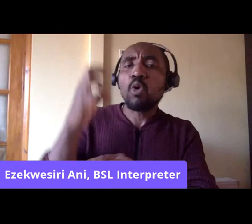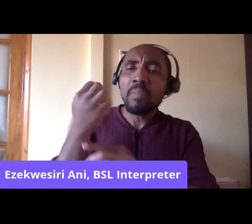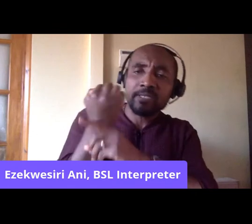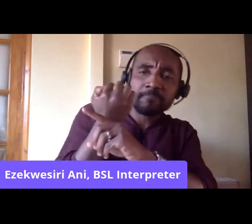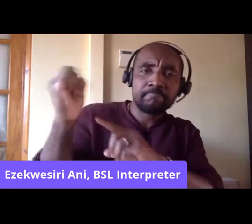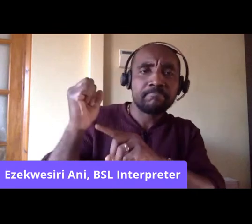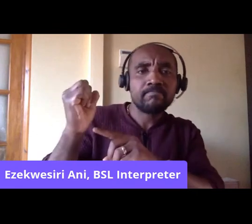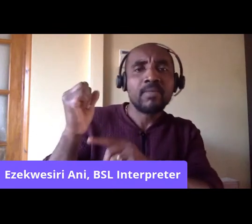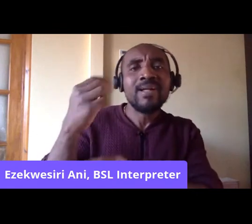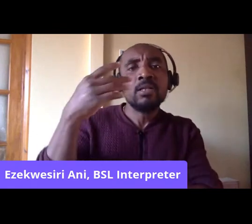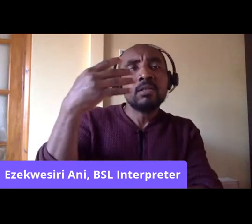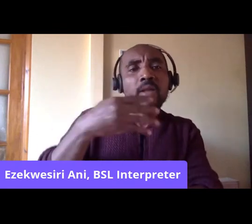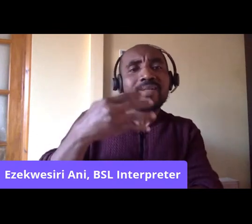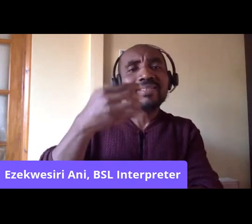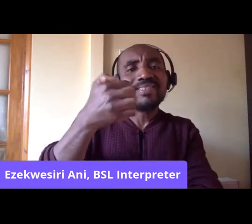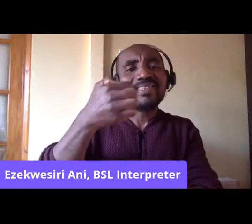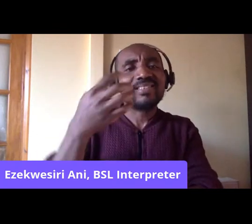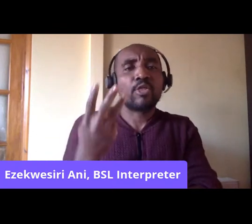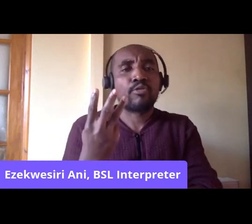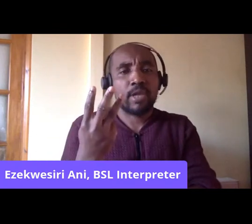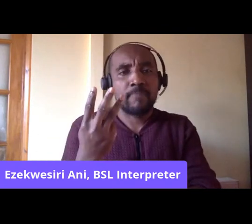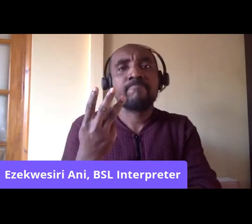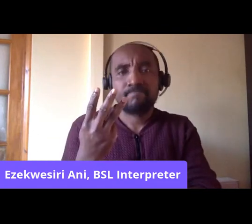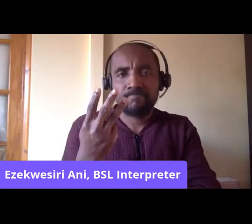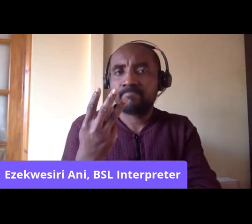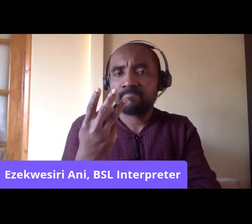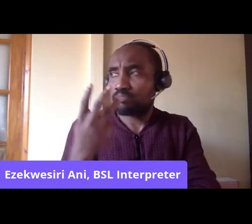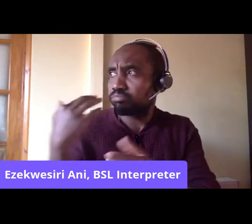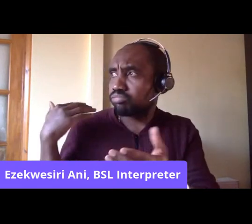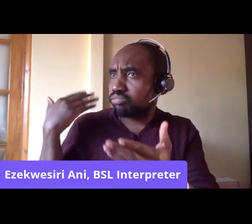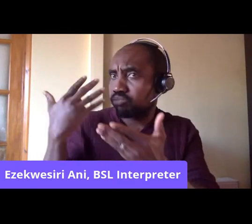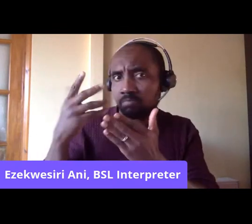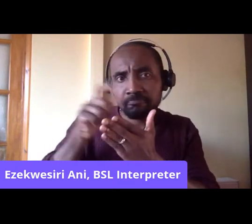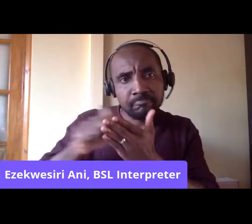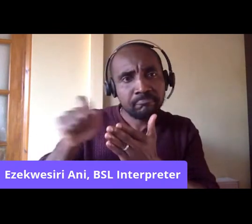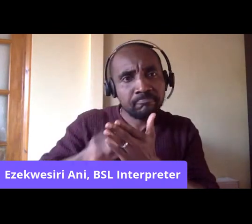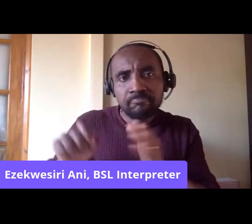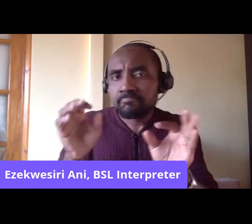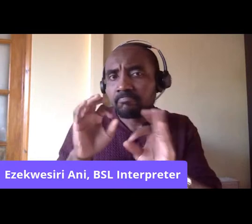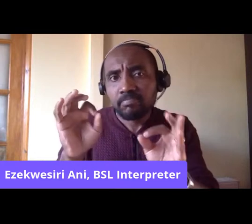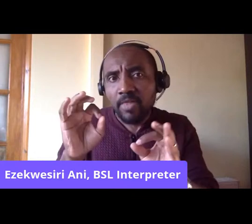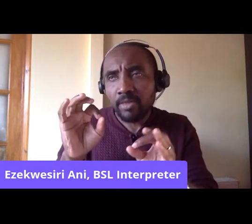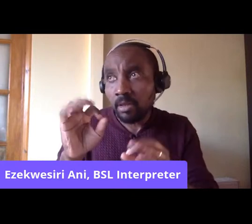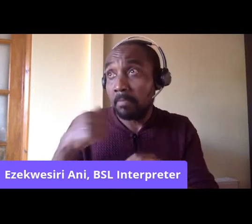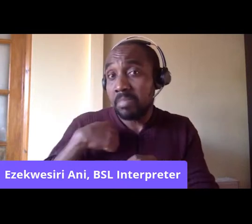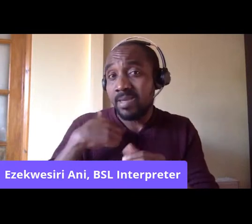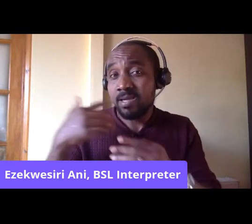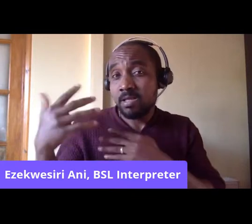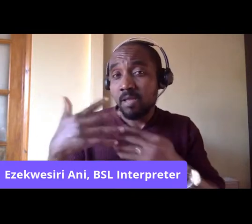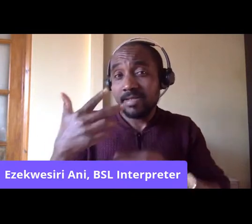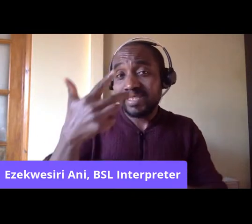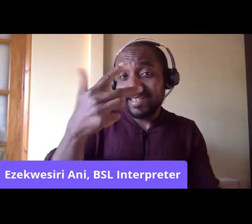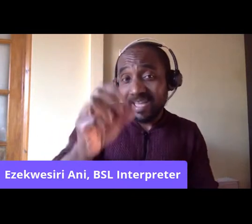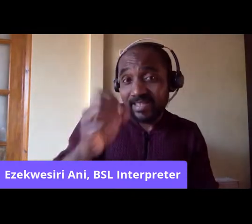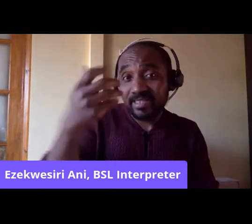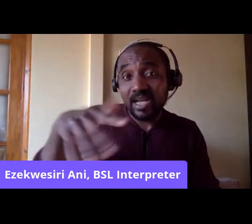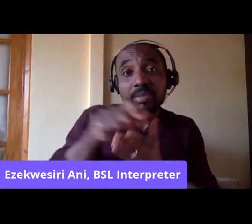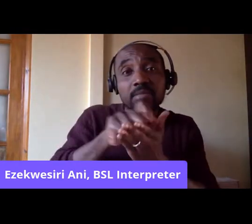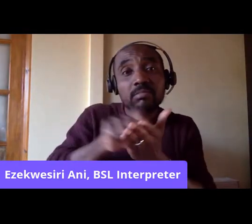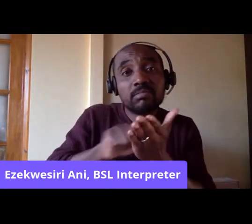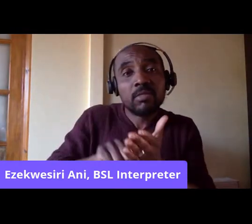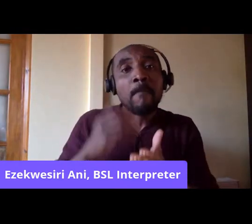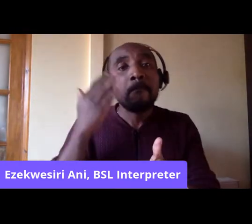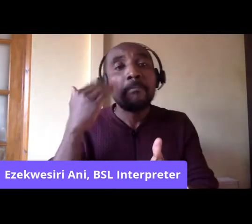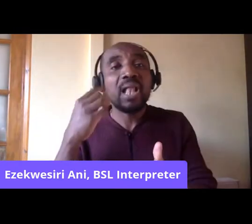which remained completely undocumented until I wrote a pamphlet in the 80s called Black and White on the Buses.